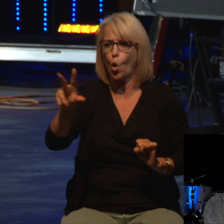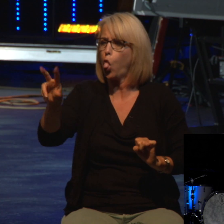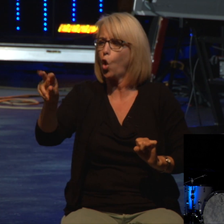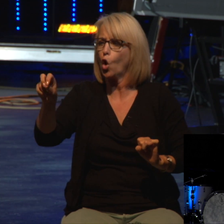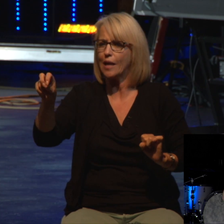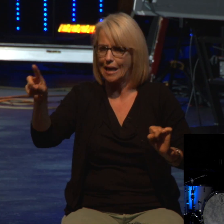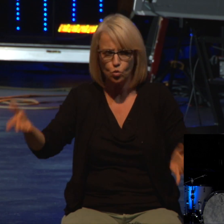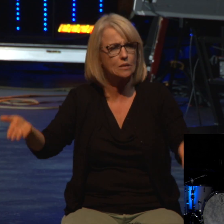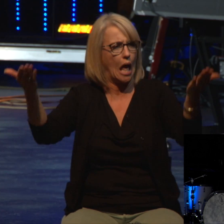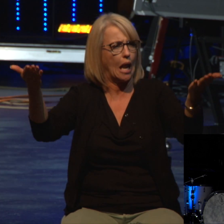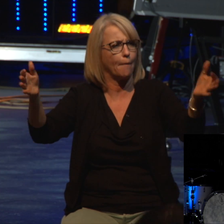would you stand up real quick